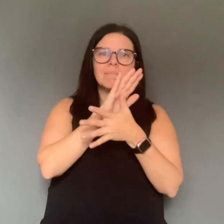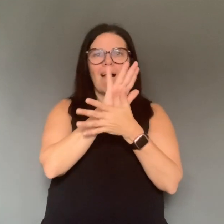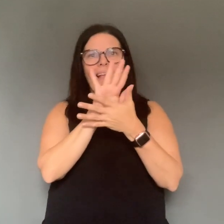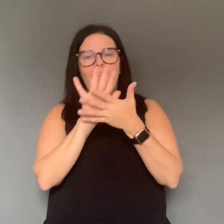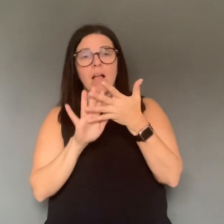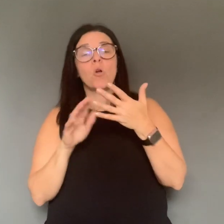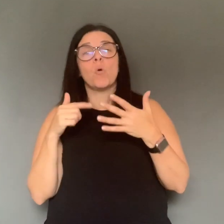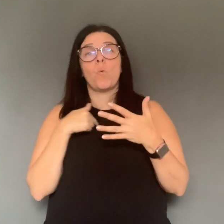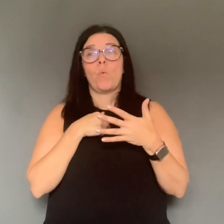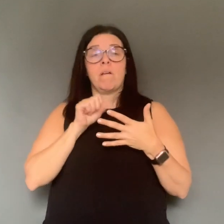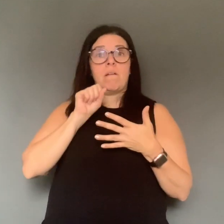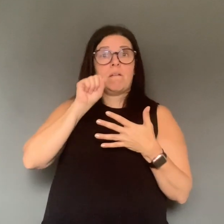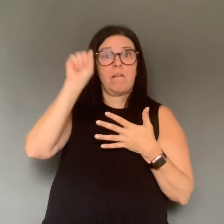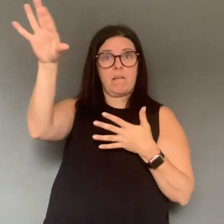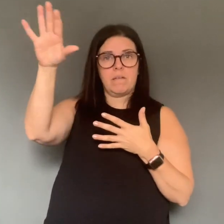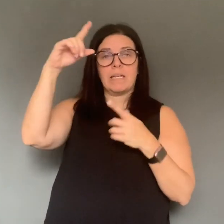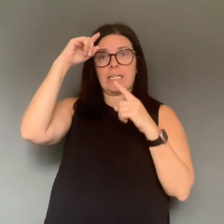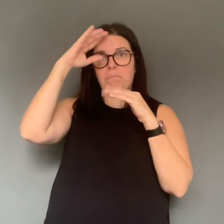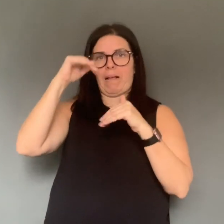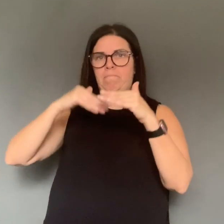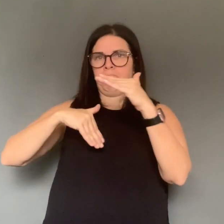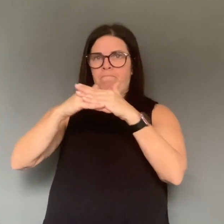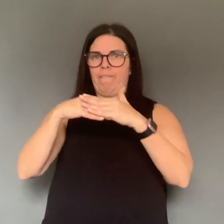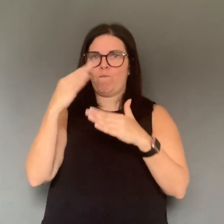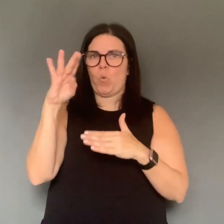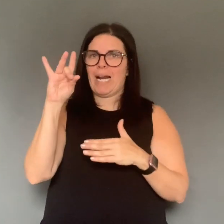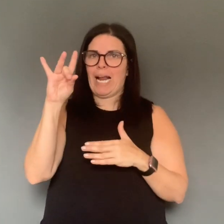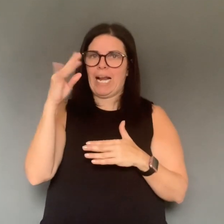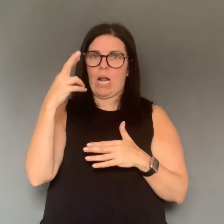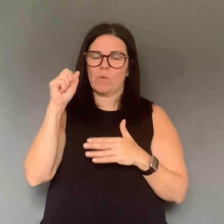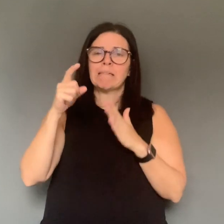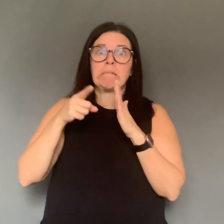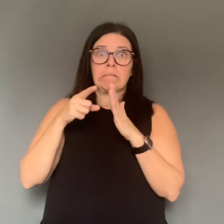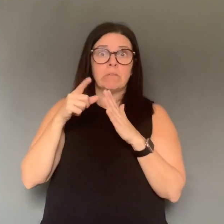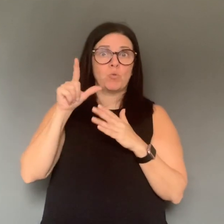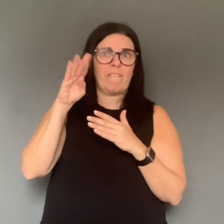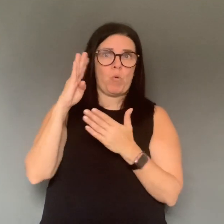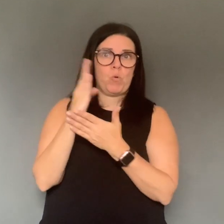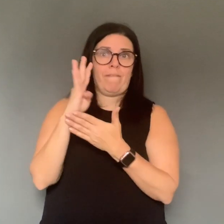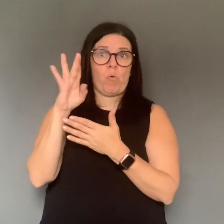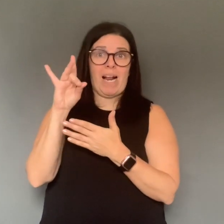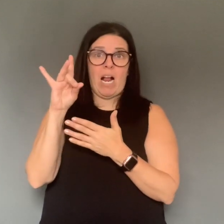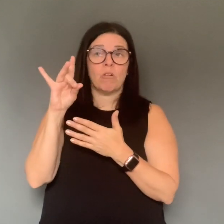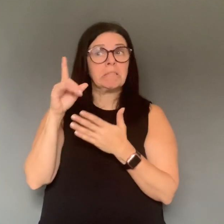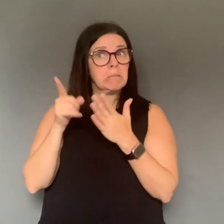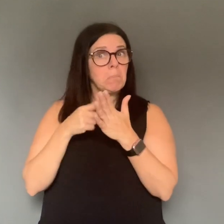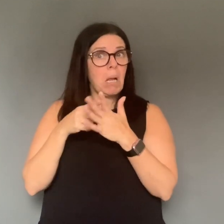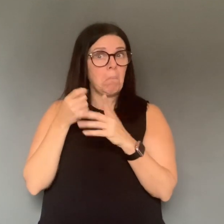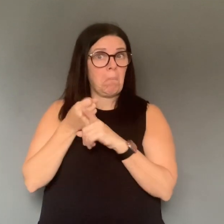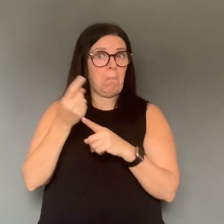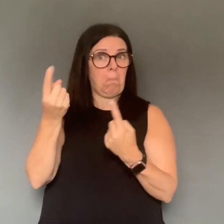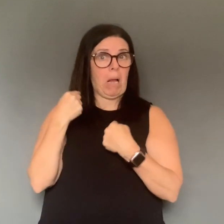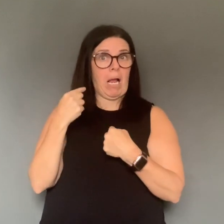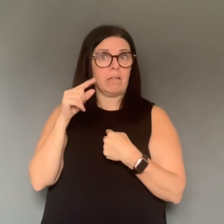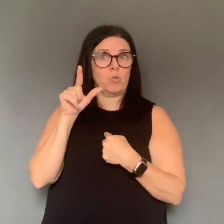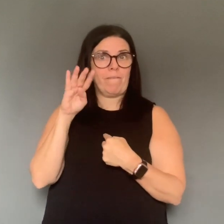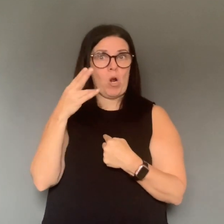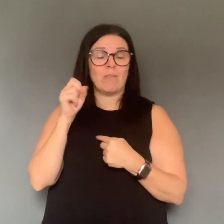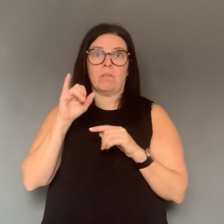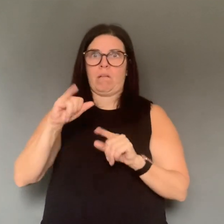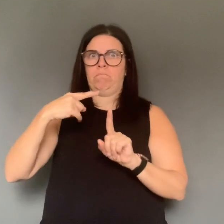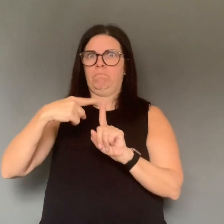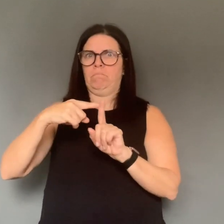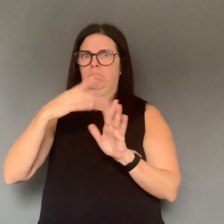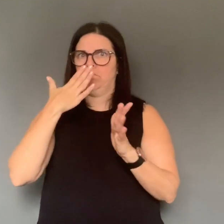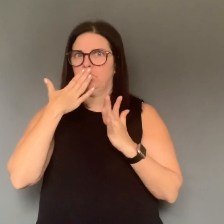who is under that priority, we expect to get the results back within 24 to 48 hour maximum. And in some time, some